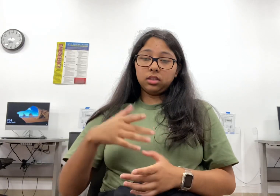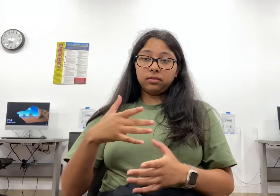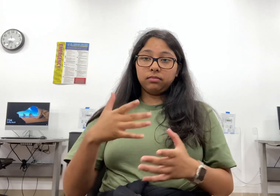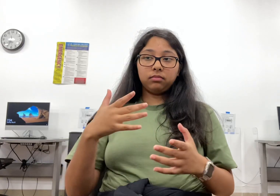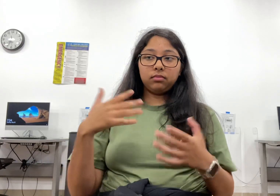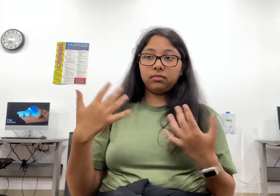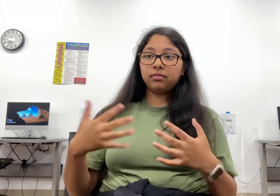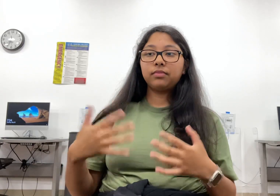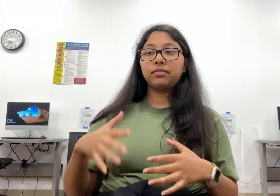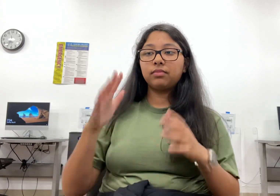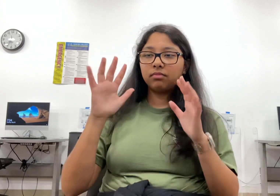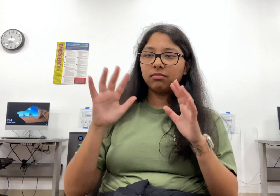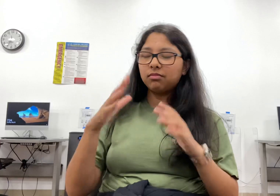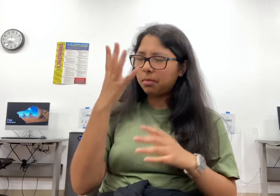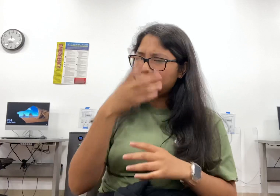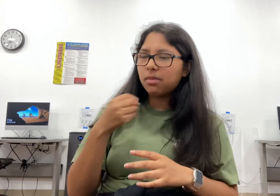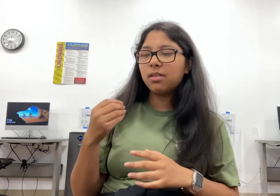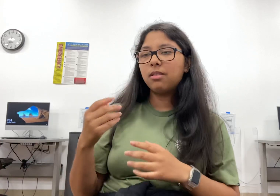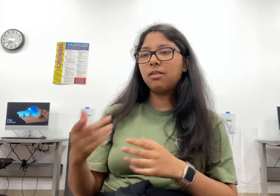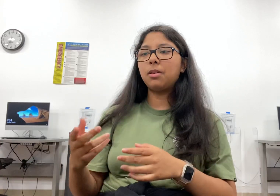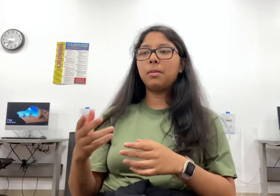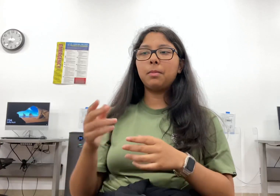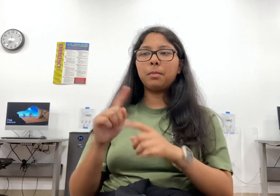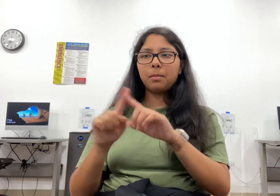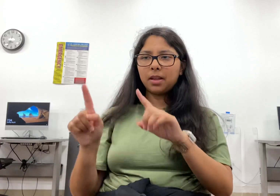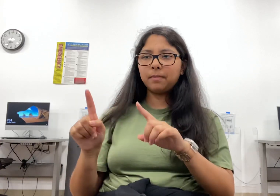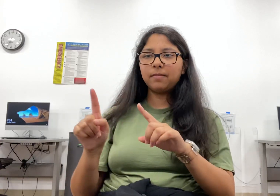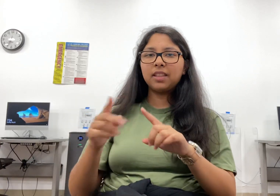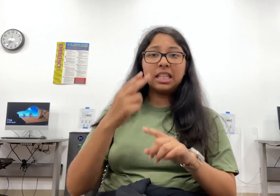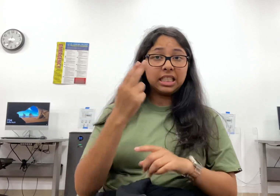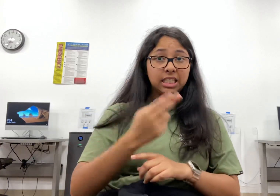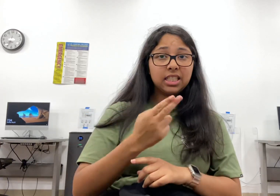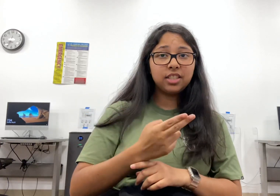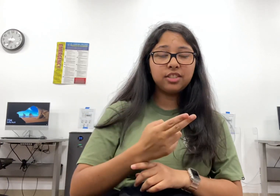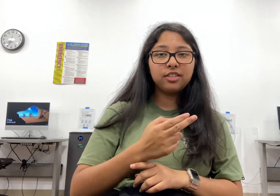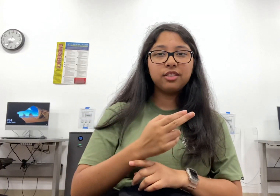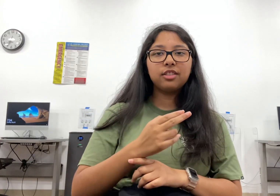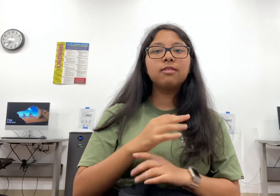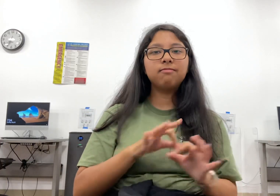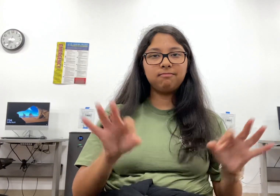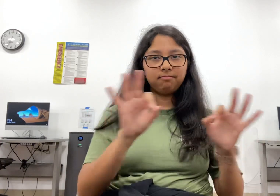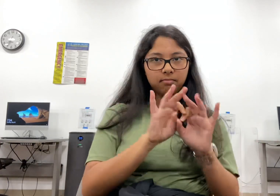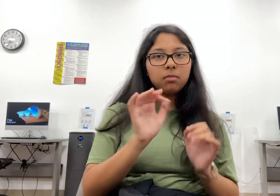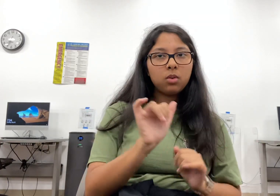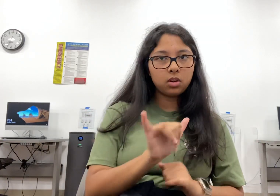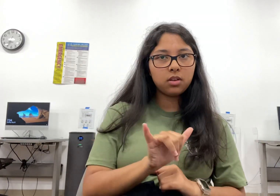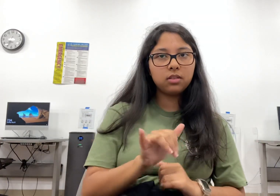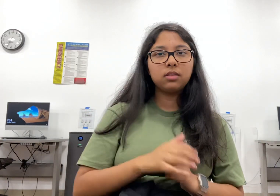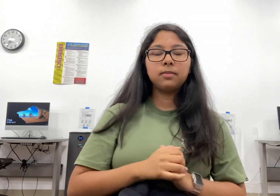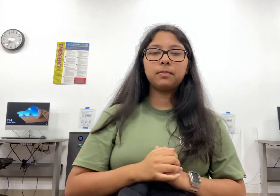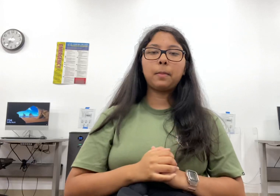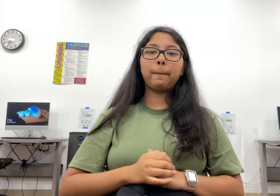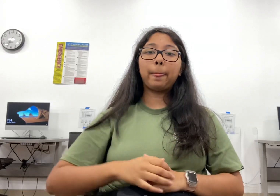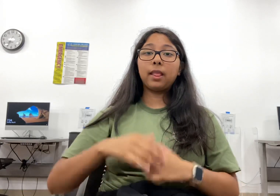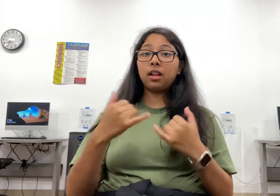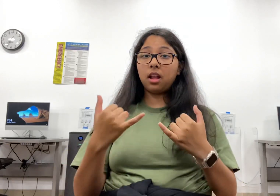We will begin this magical Catalina history with